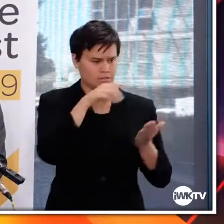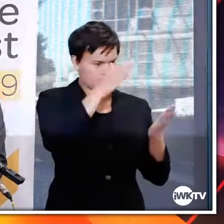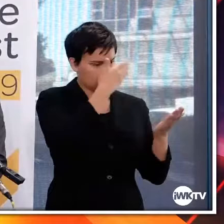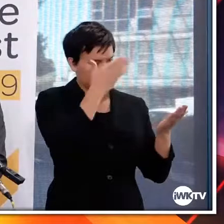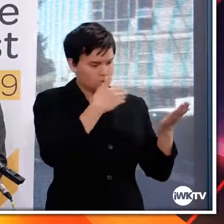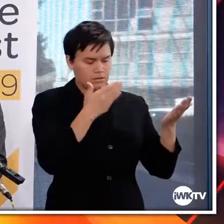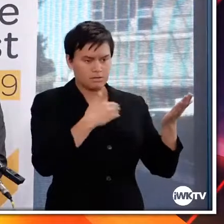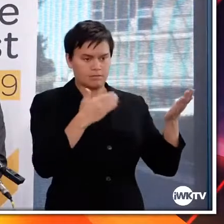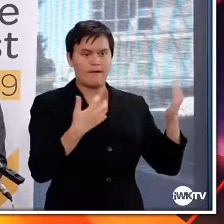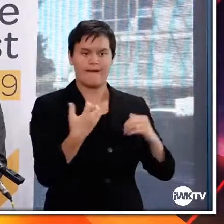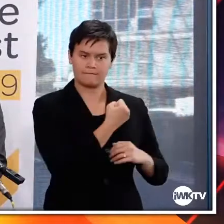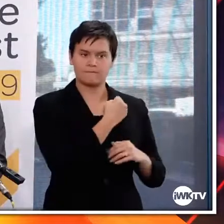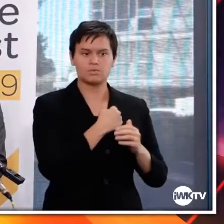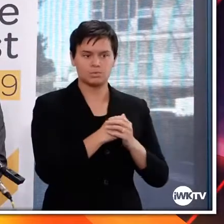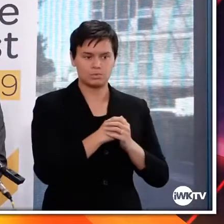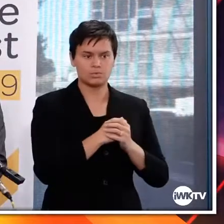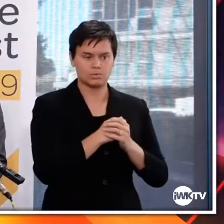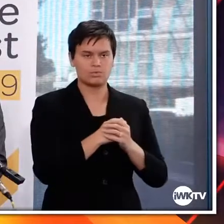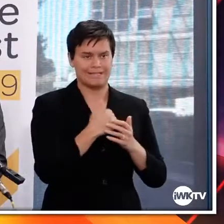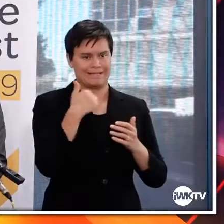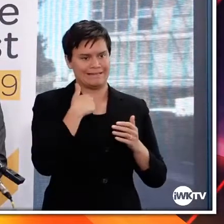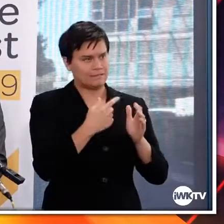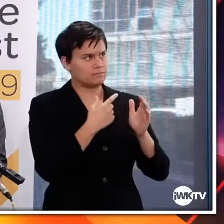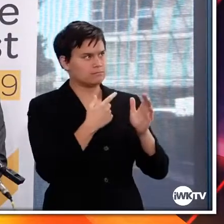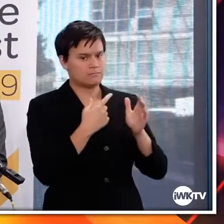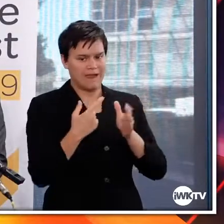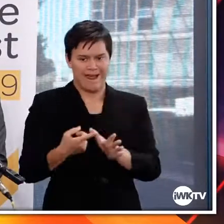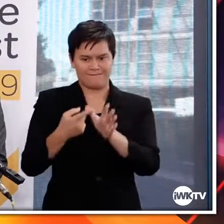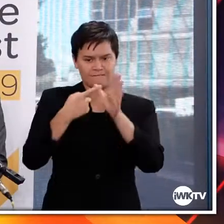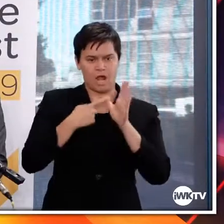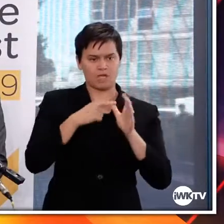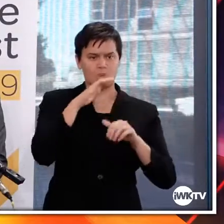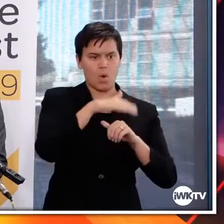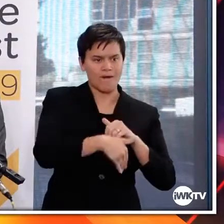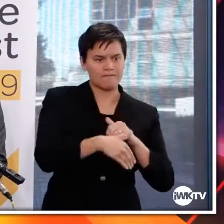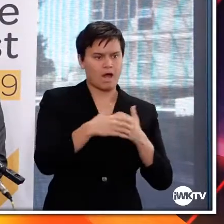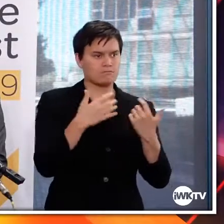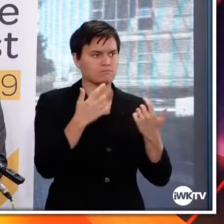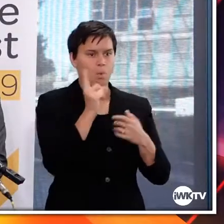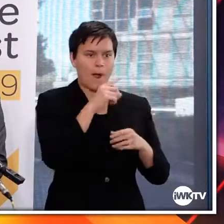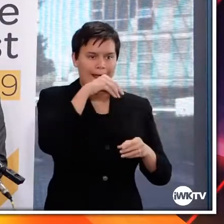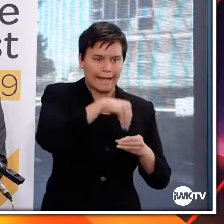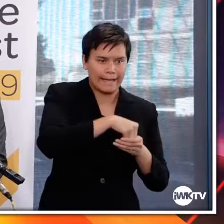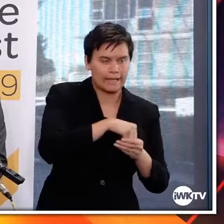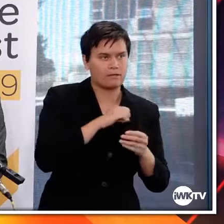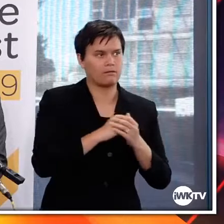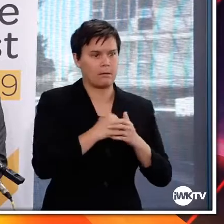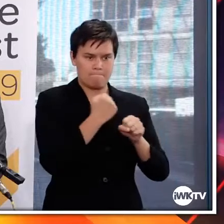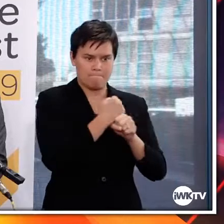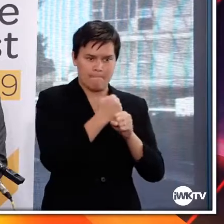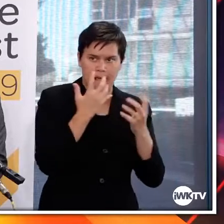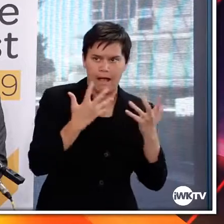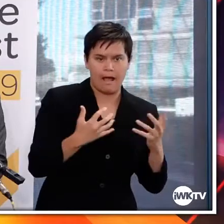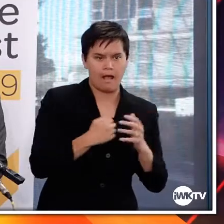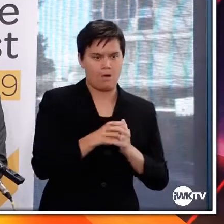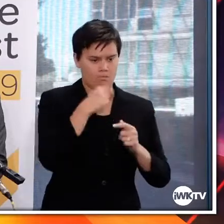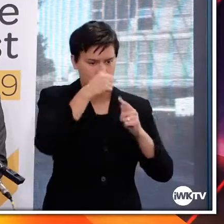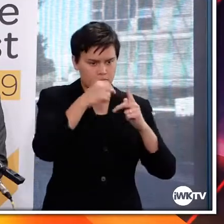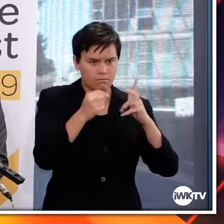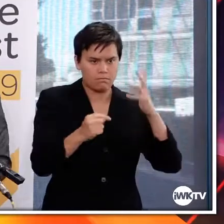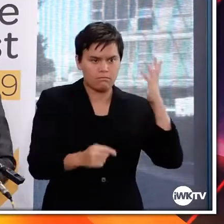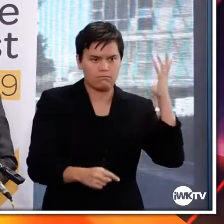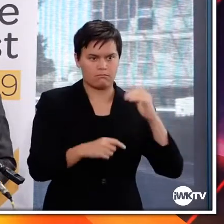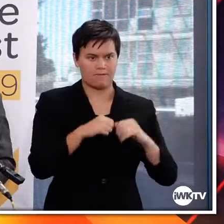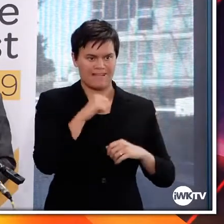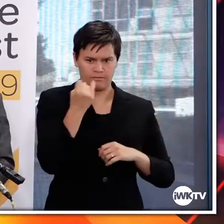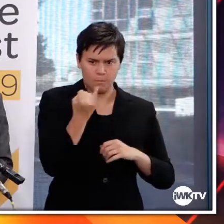range of, say, manufacturing information, clinical information, toxicology information that we could then bring together for recommendation